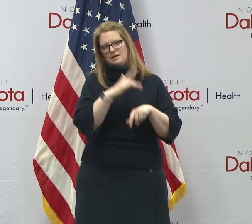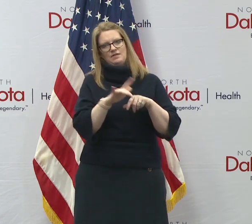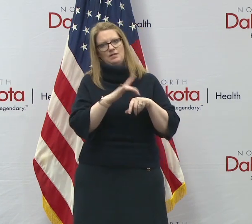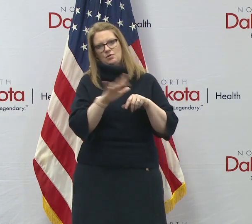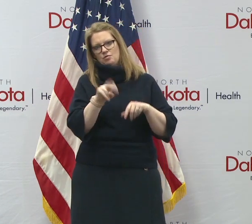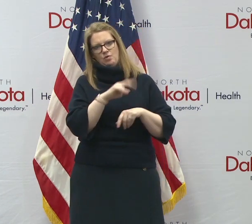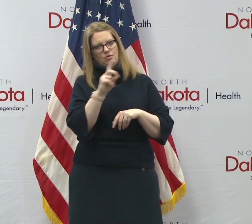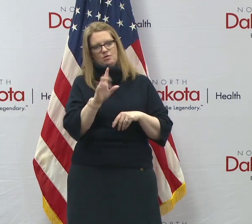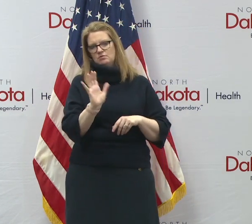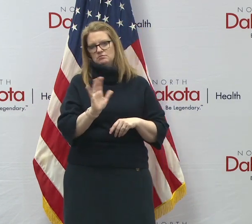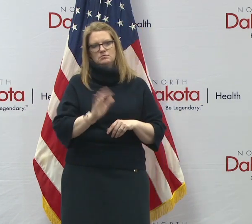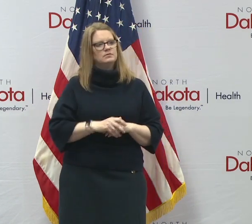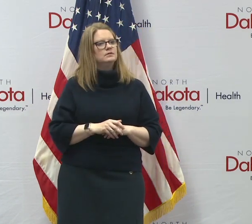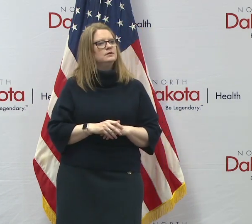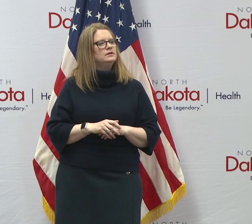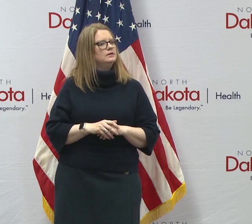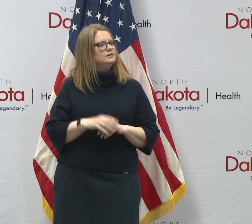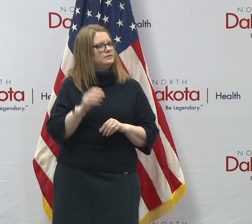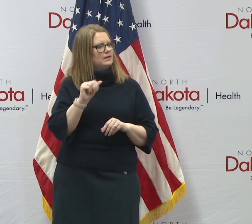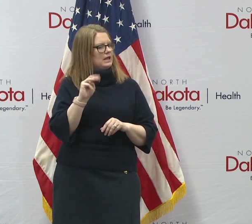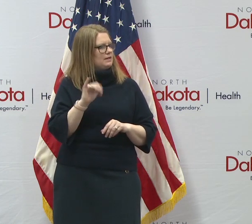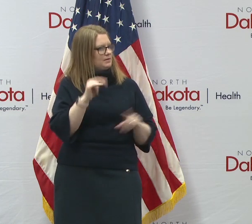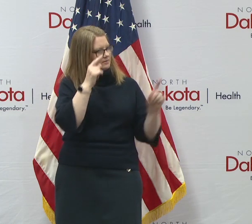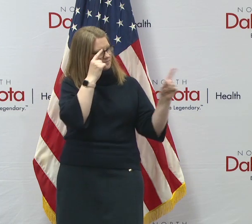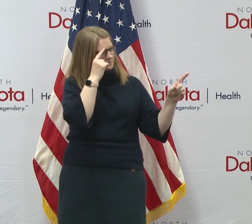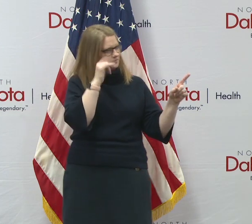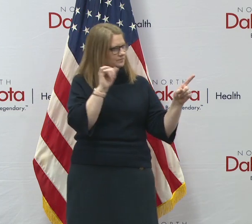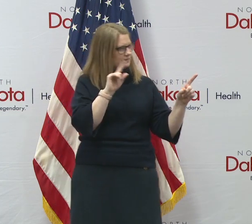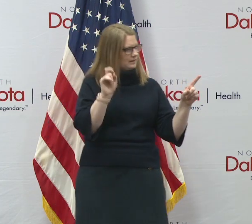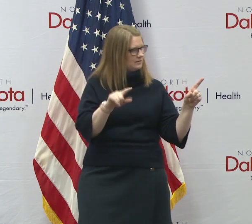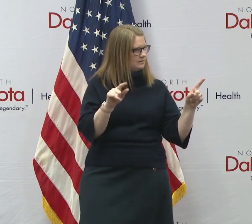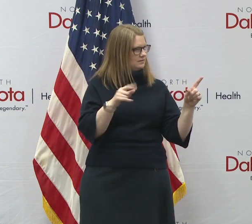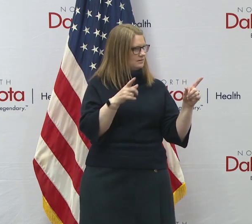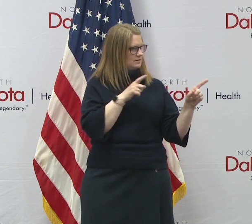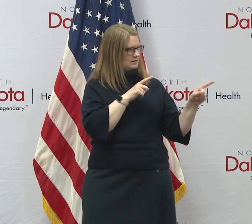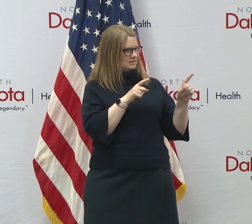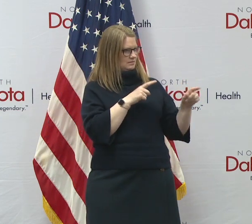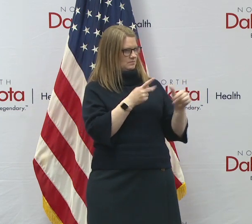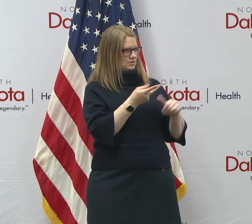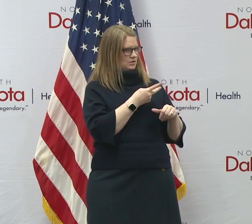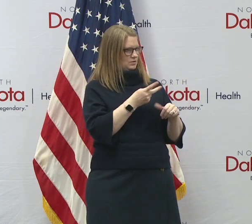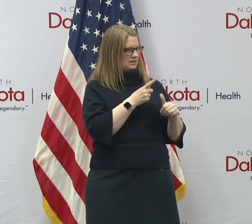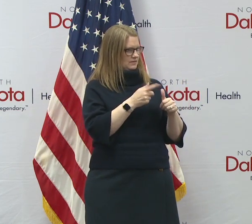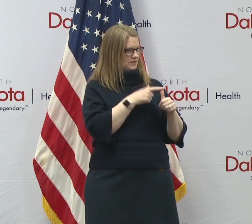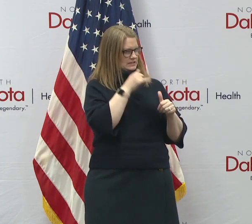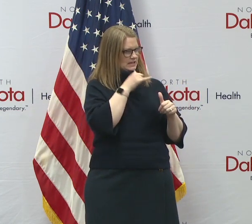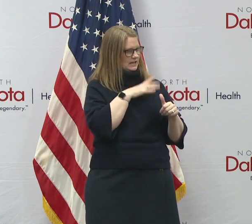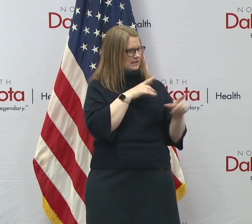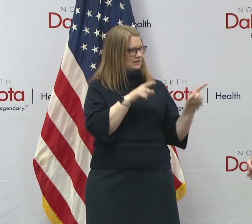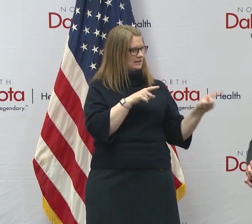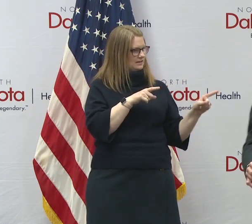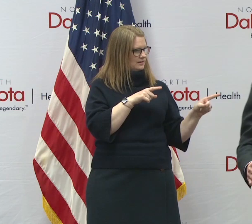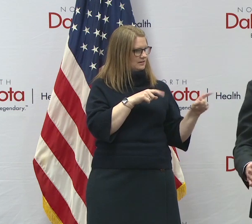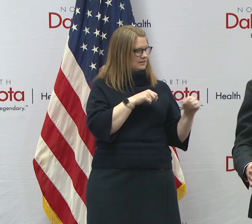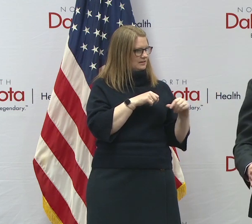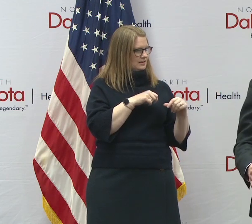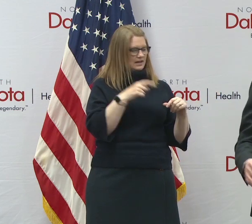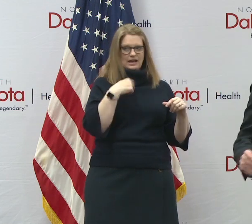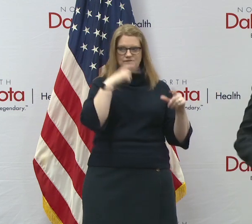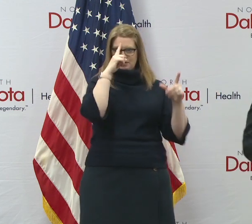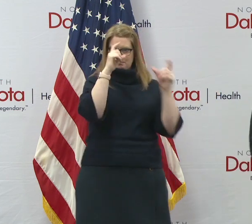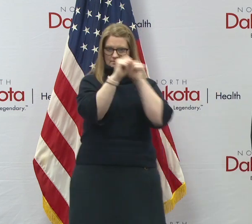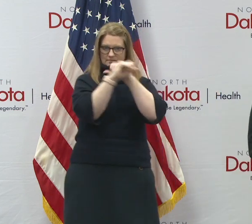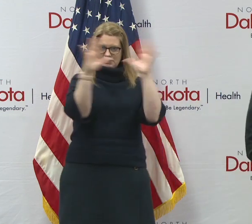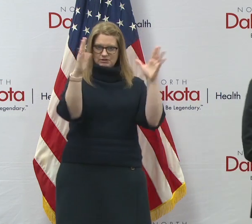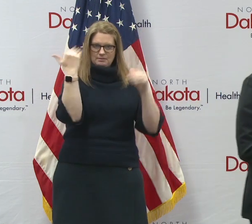Dakota today. Amy. All I have a question for, um, both you and the first lady. Um, I have to imagine that the